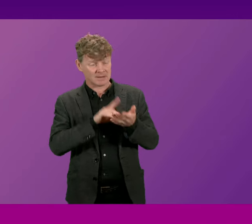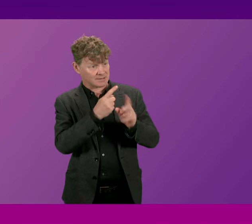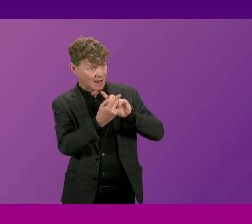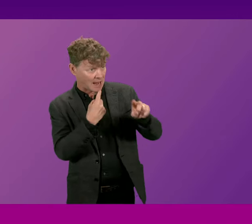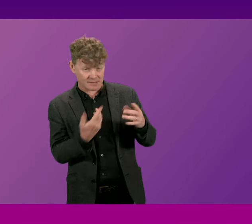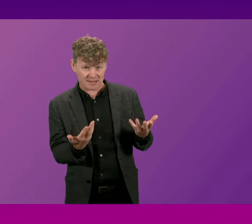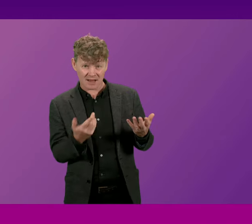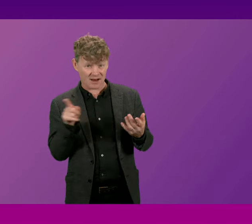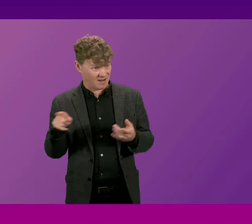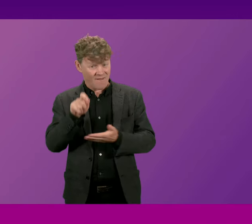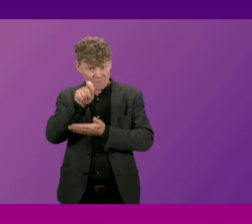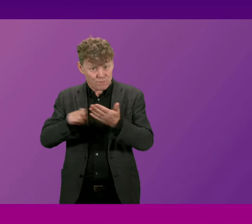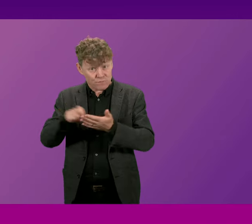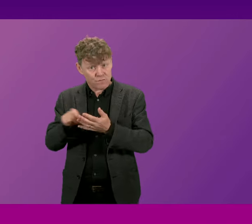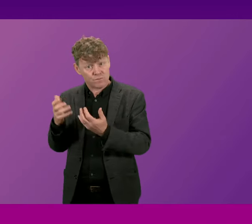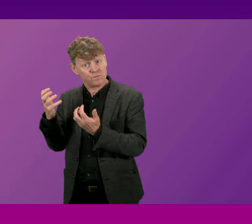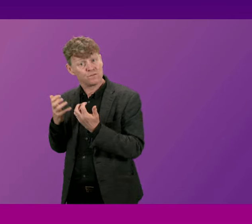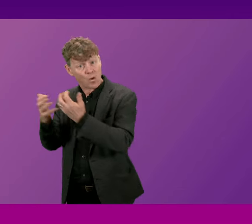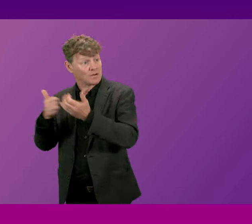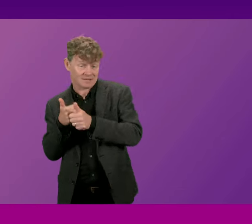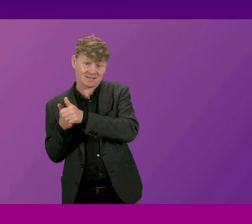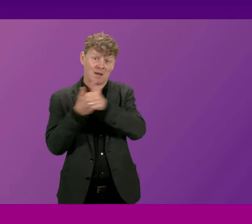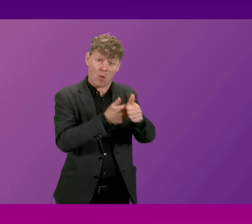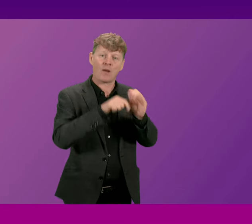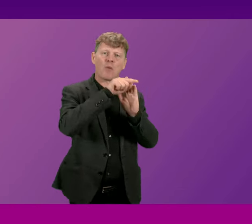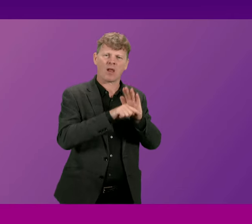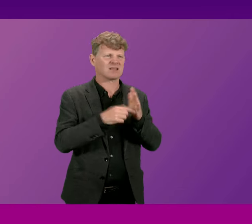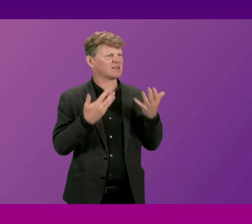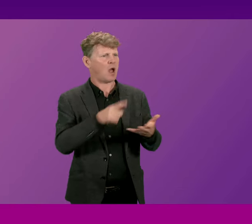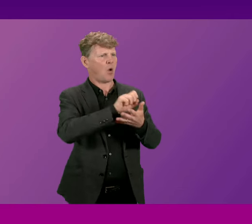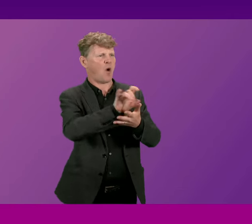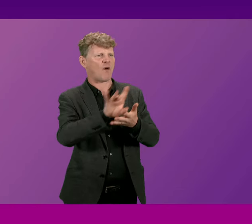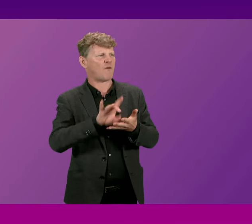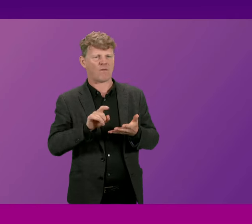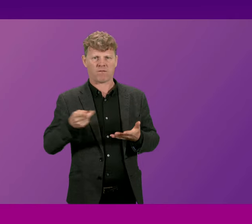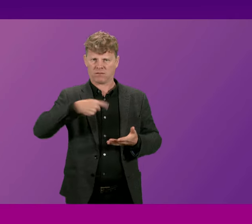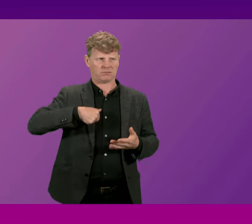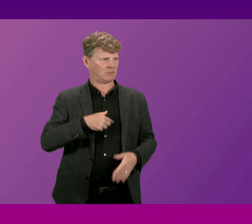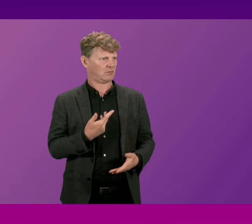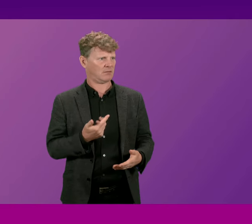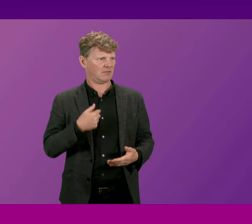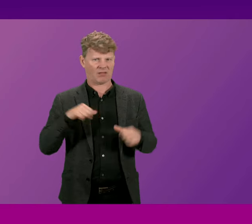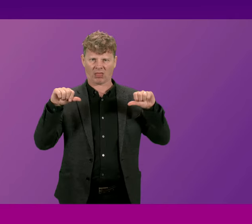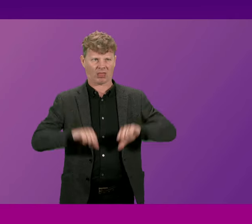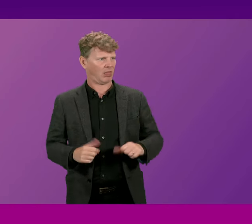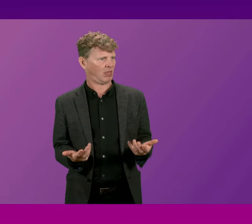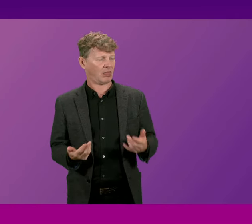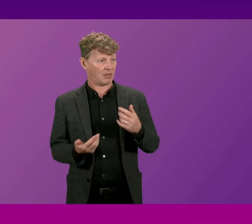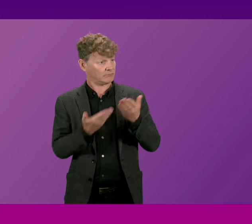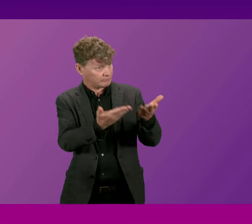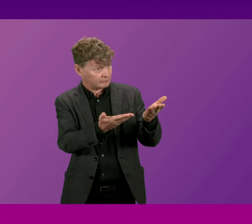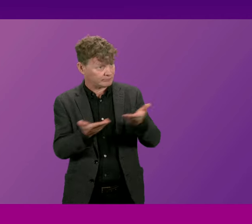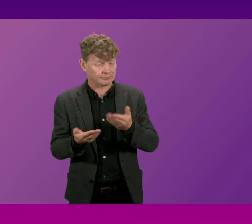voters who backed these policies and now feel let down first minister can I